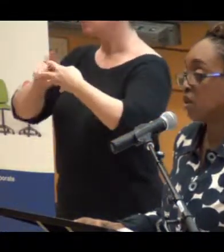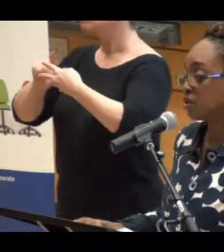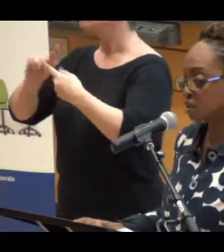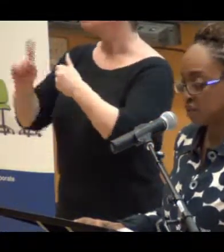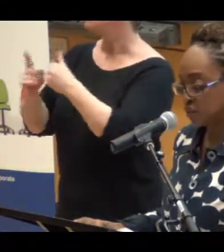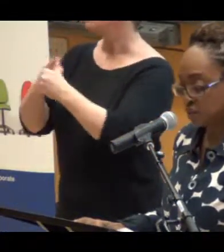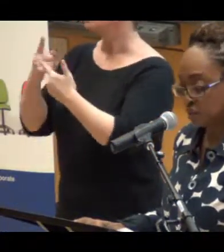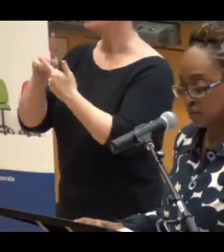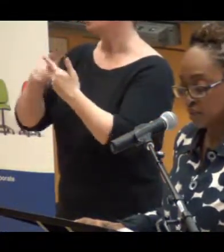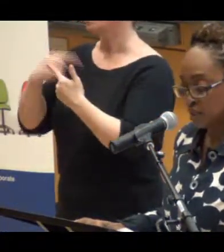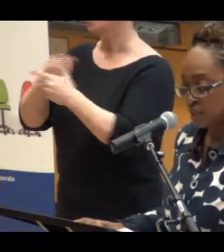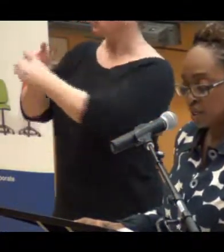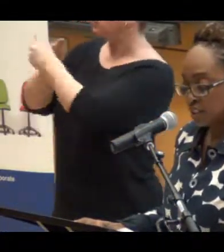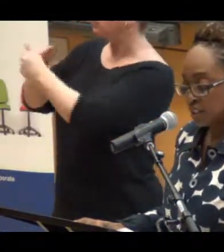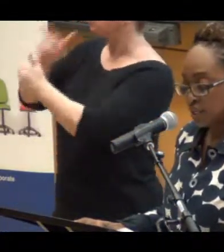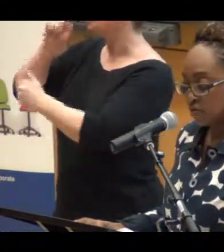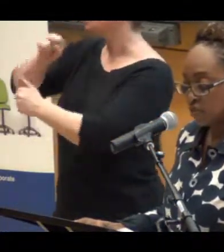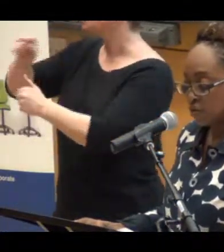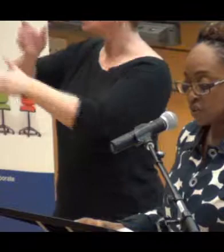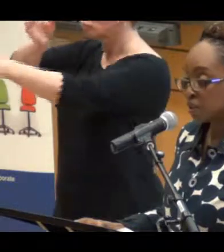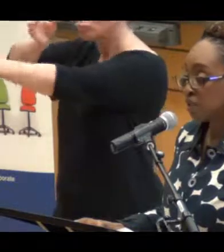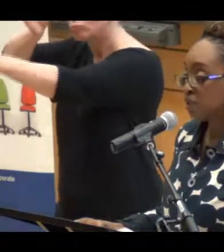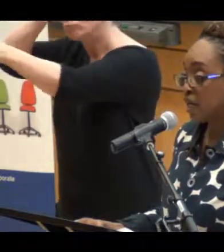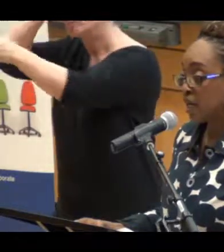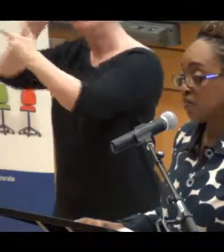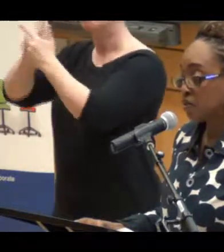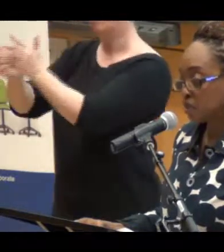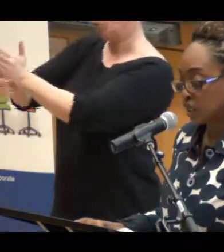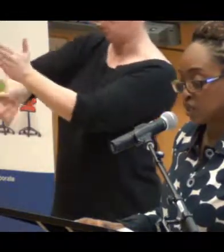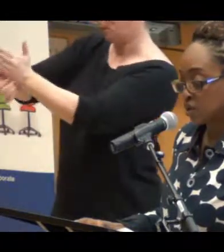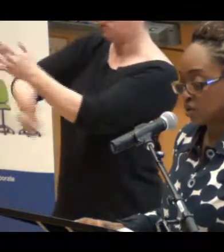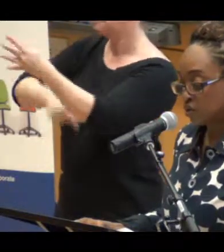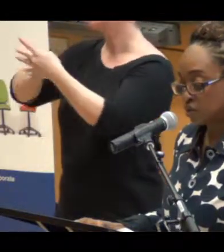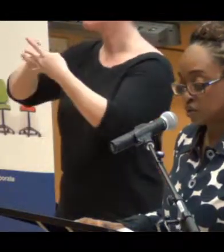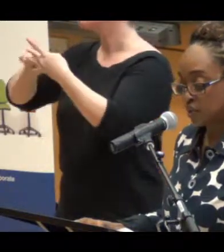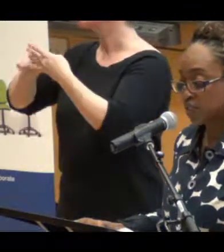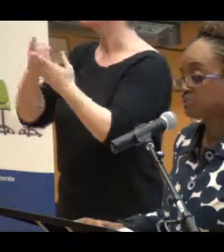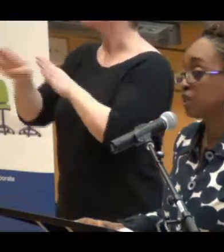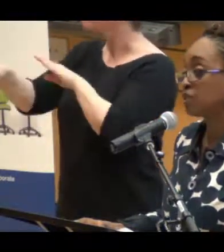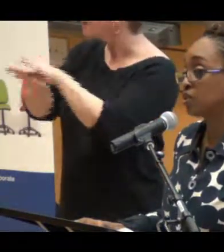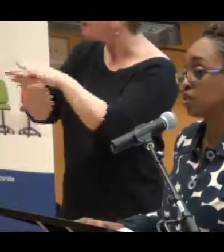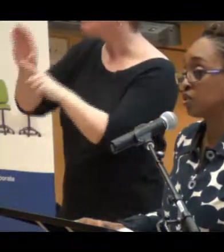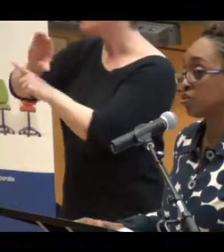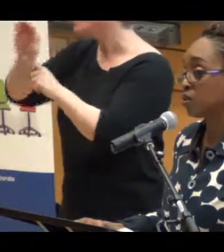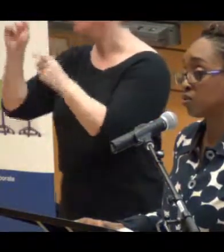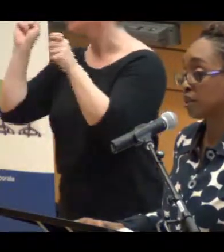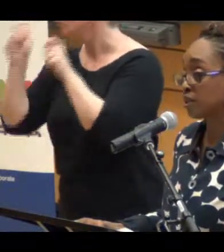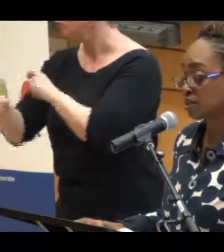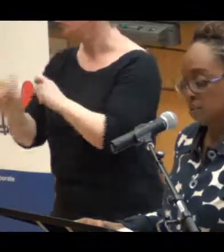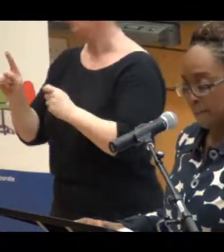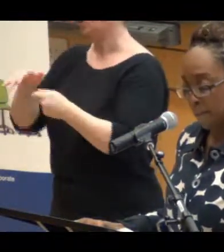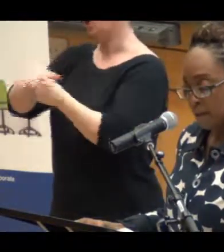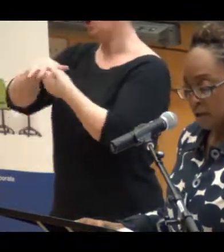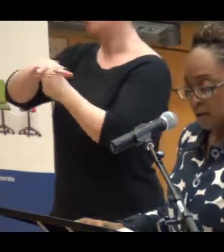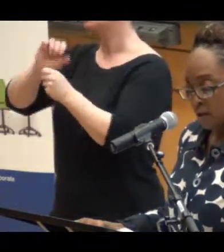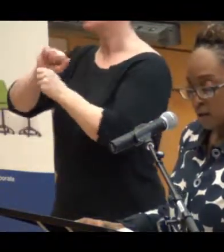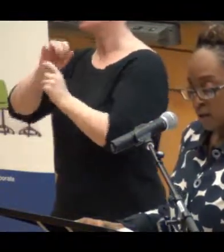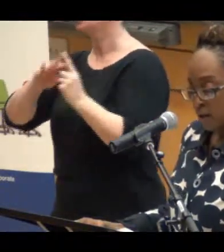committed, and competent leadership. The second focus is behavioral and cultural transformation in the workplace.